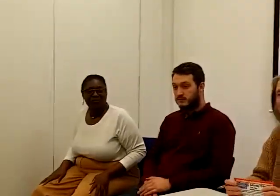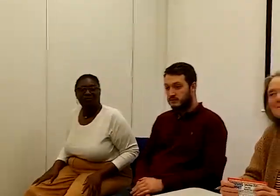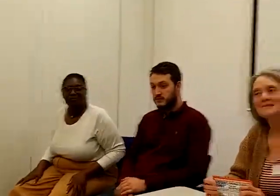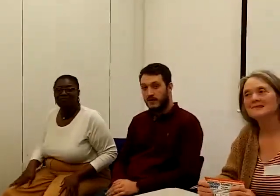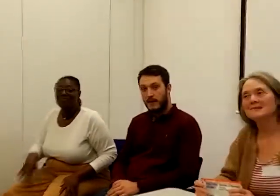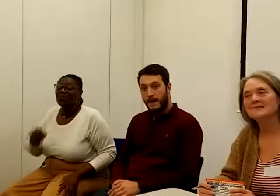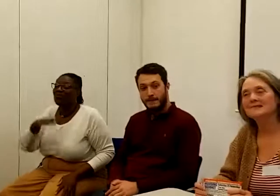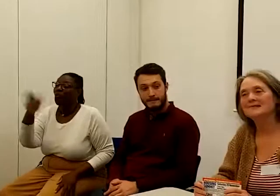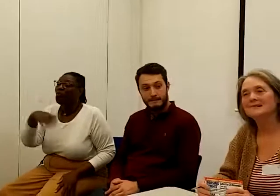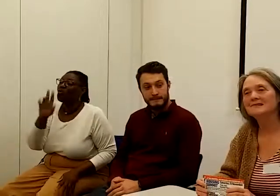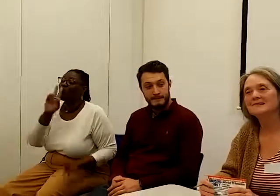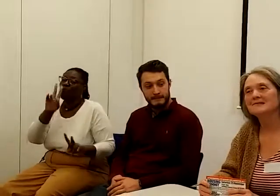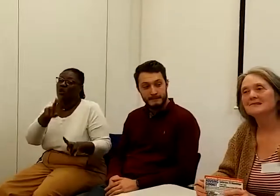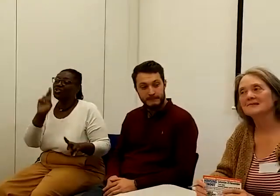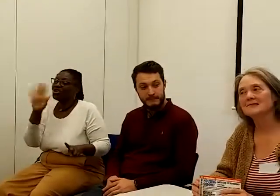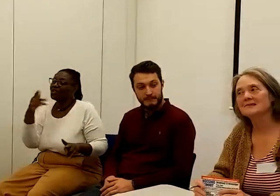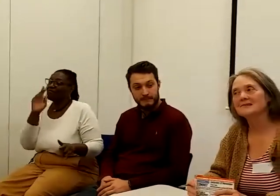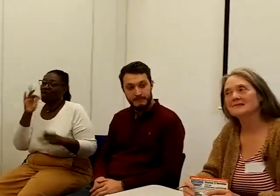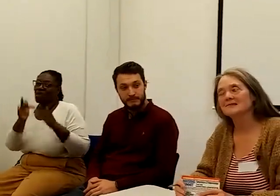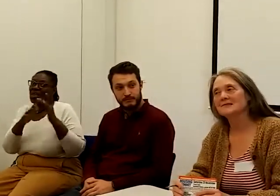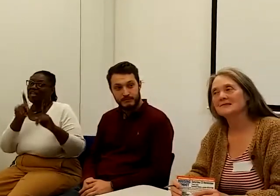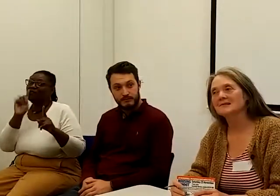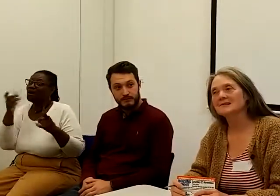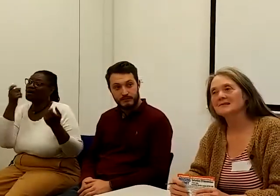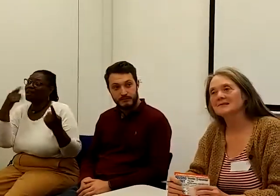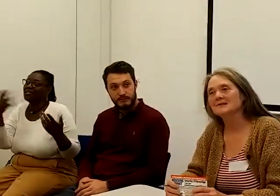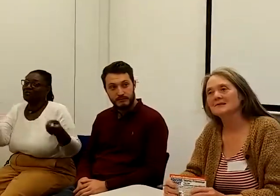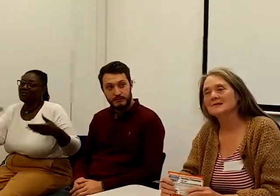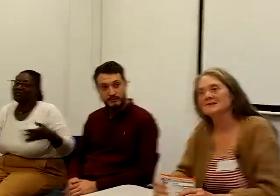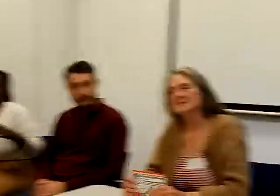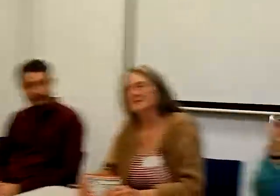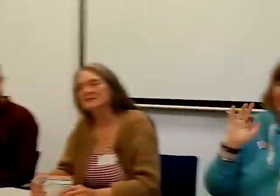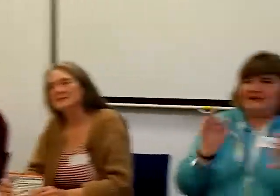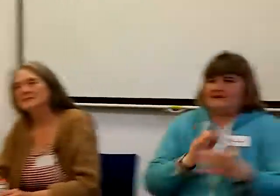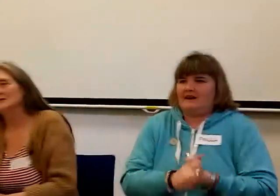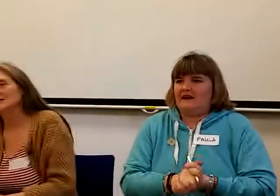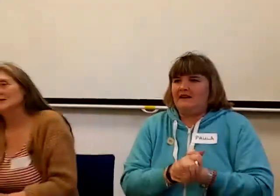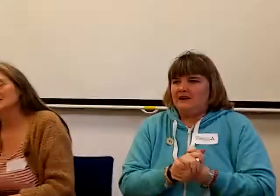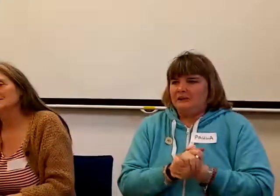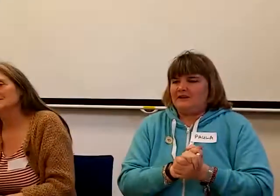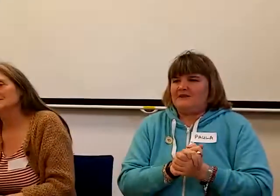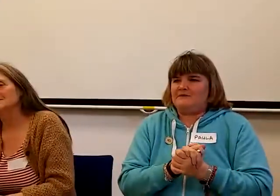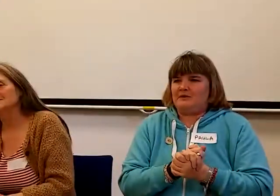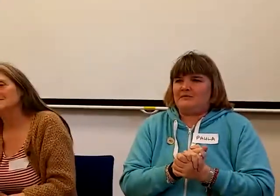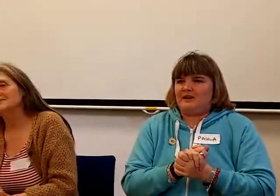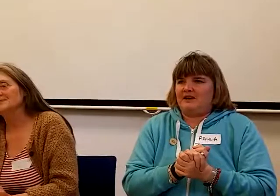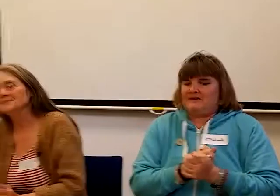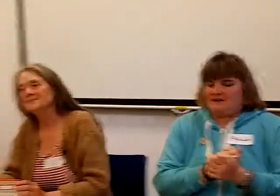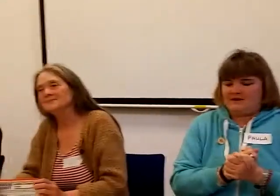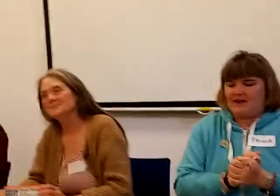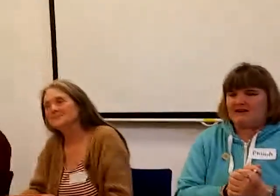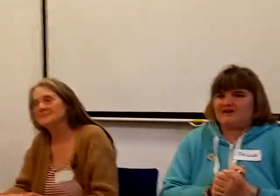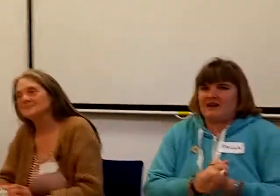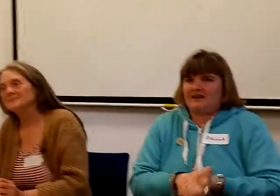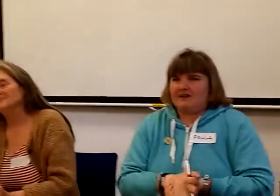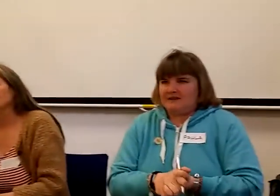ideas around universal credit that want to feed in that you're not in here, you're not here today. Please feel free to use the hashtag